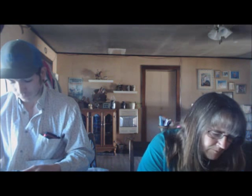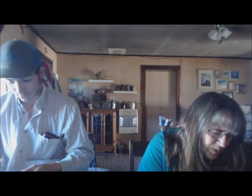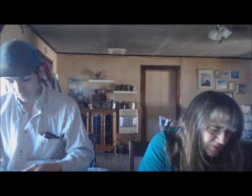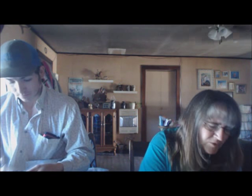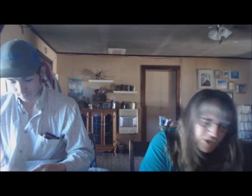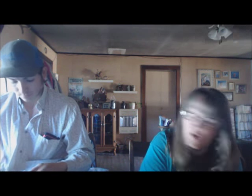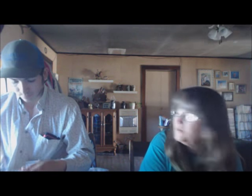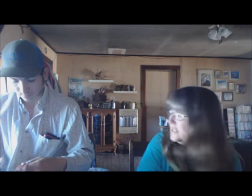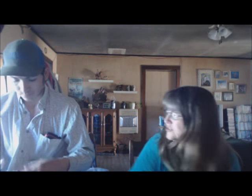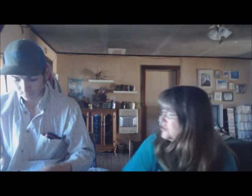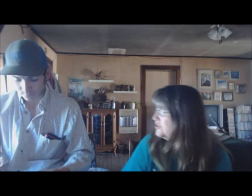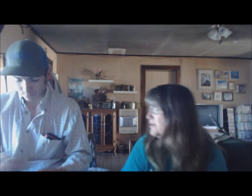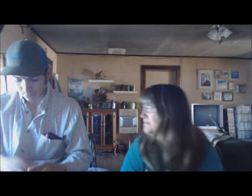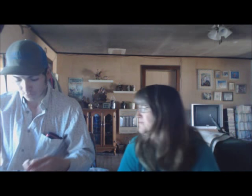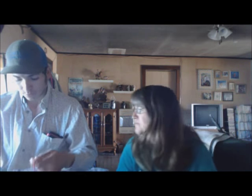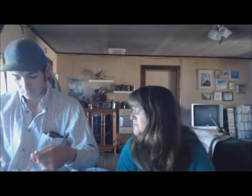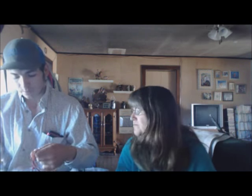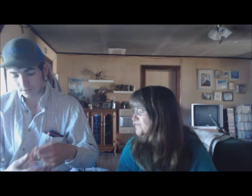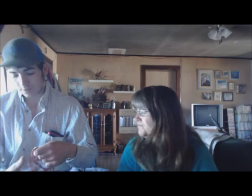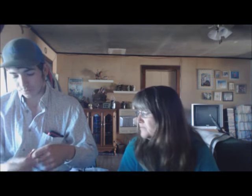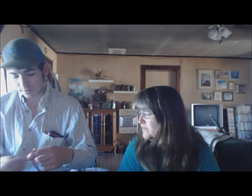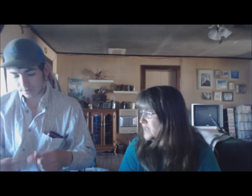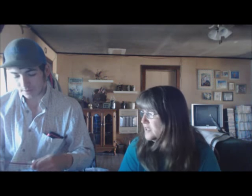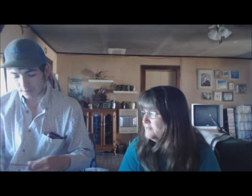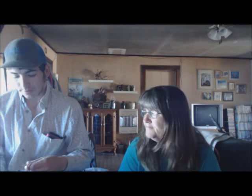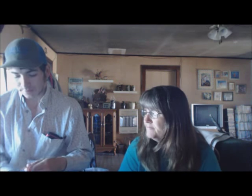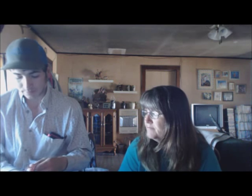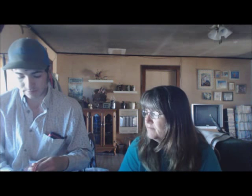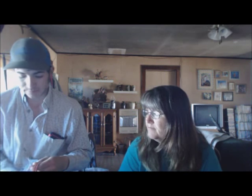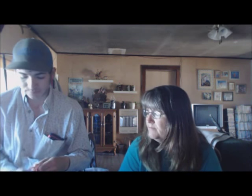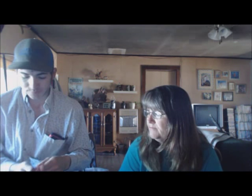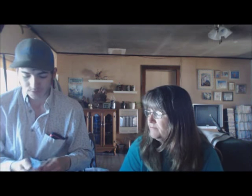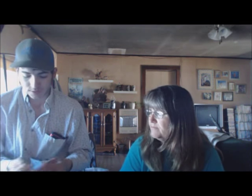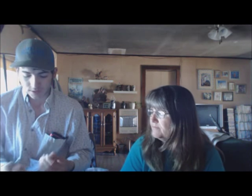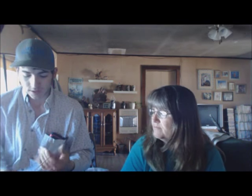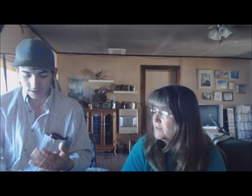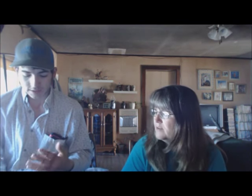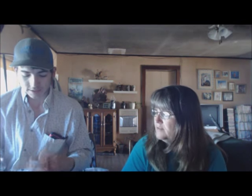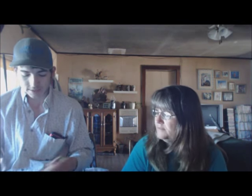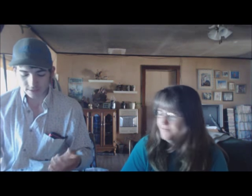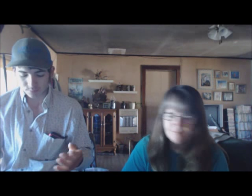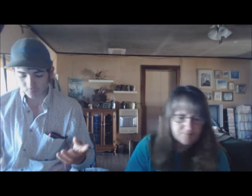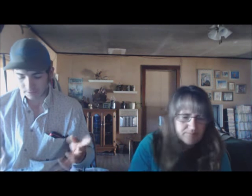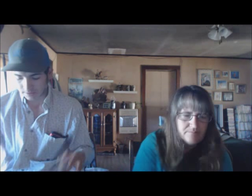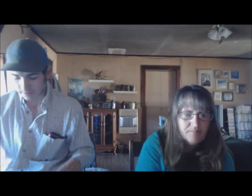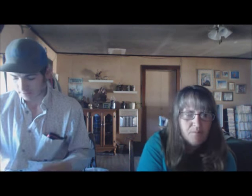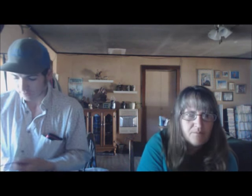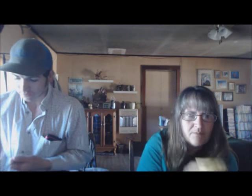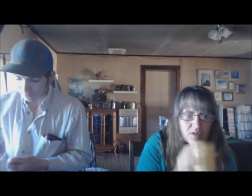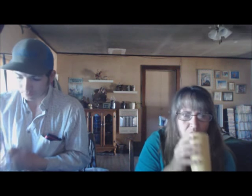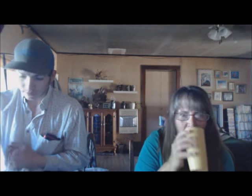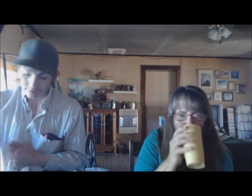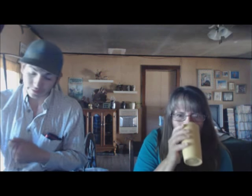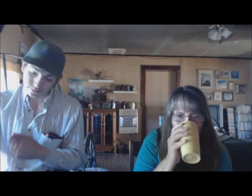Where did you go? How did you do? on. I Southwest City Thursday. I ended up one out of the kicker open there,